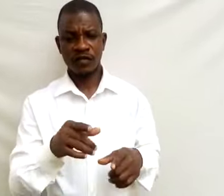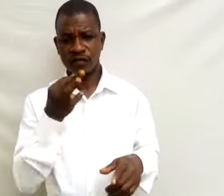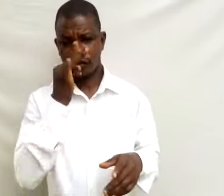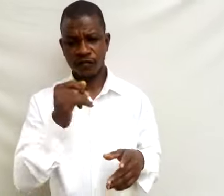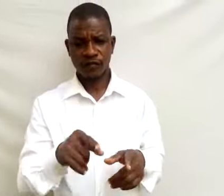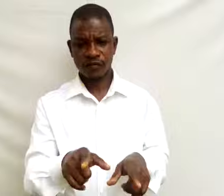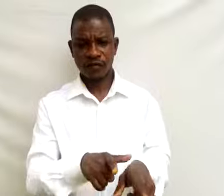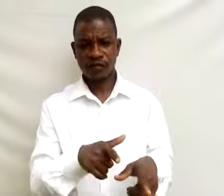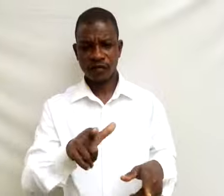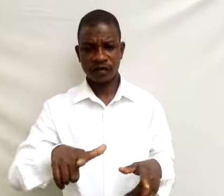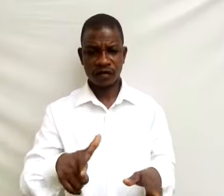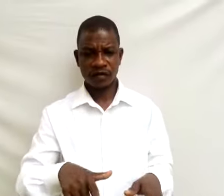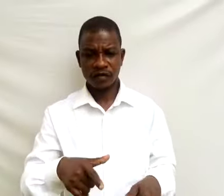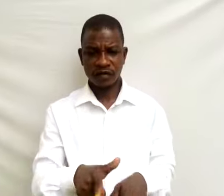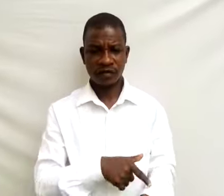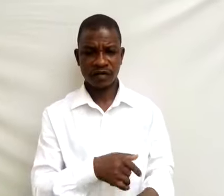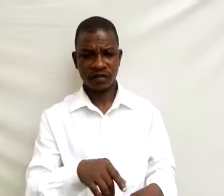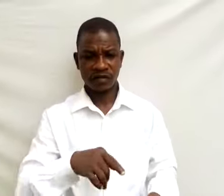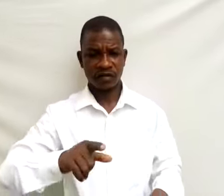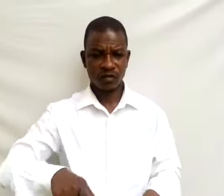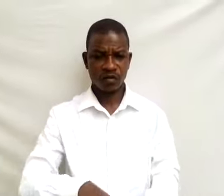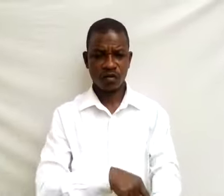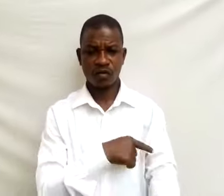There is need for food storage facilities 10.